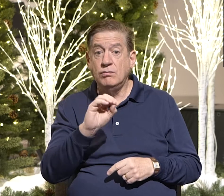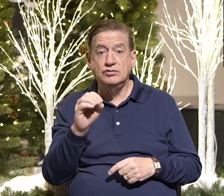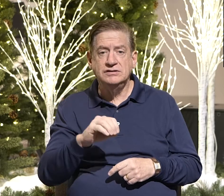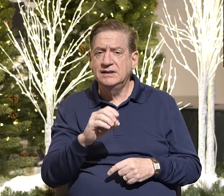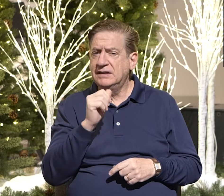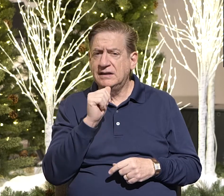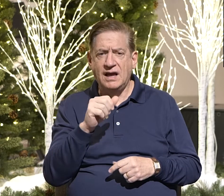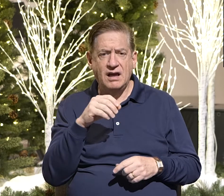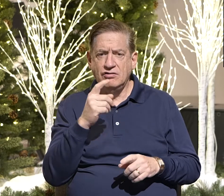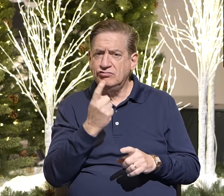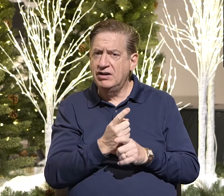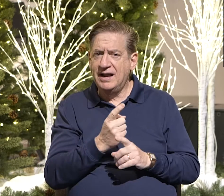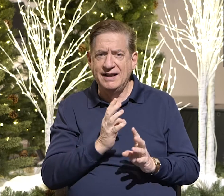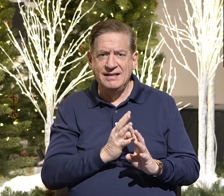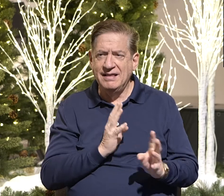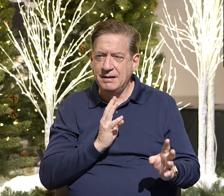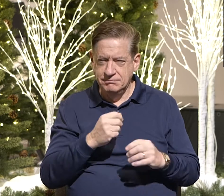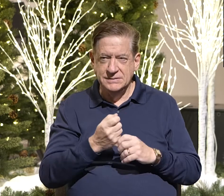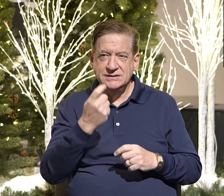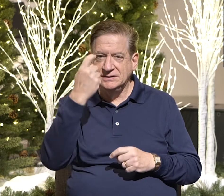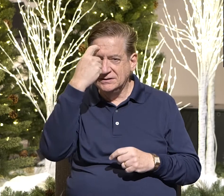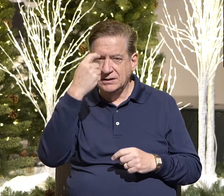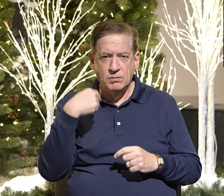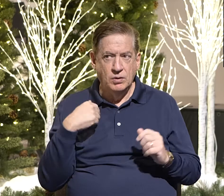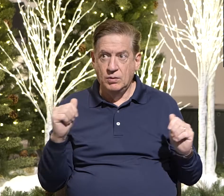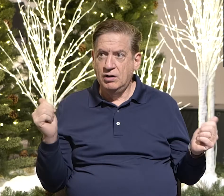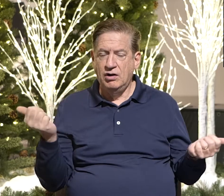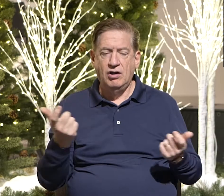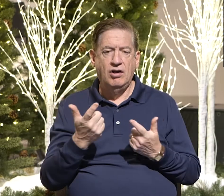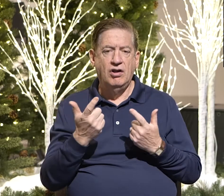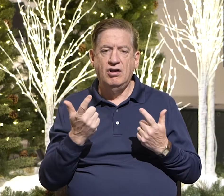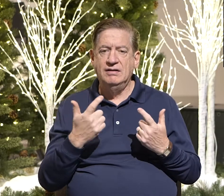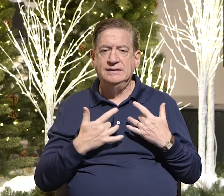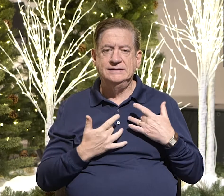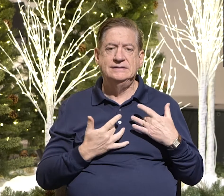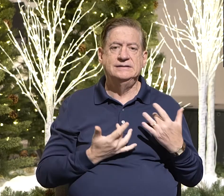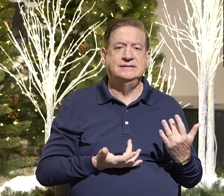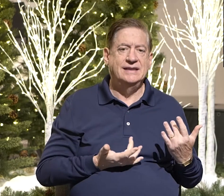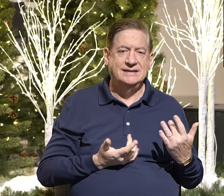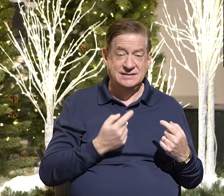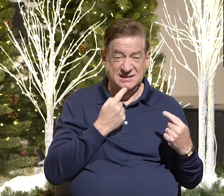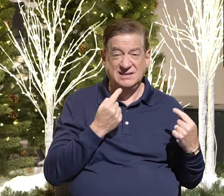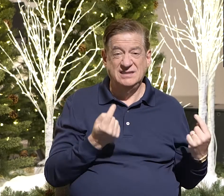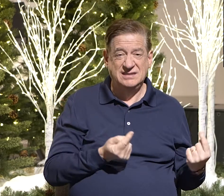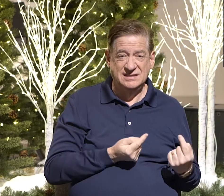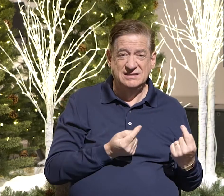completely in line. It makes sense. Because we all have that tendency. It's sin.